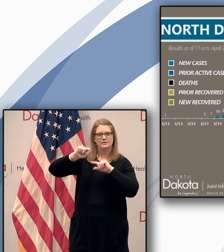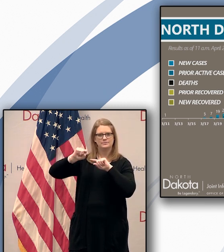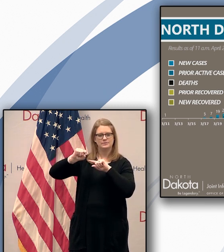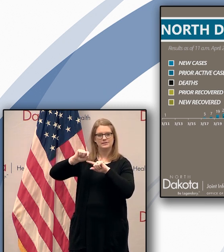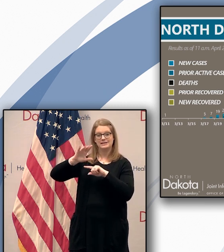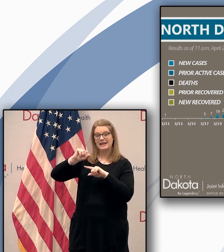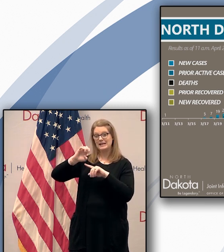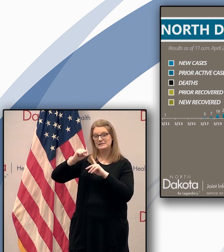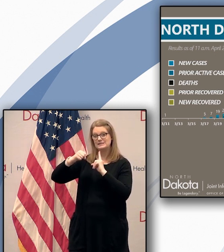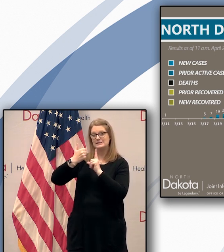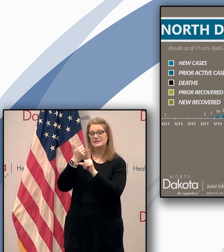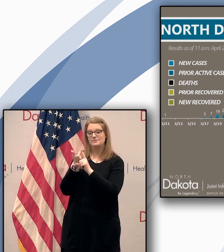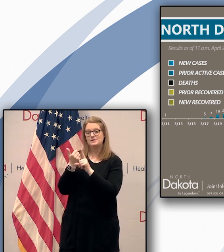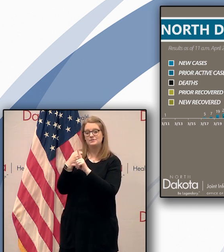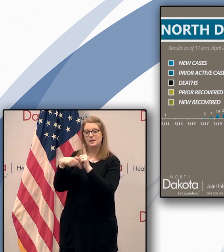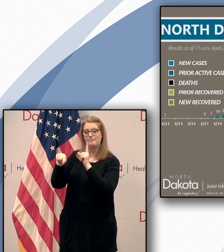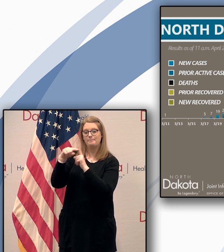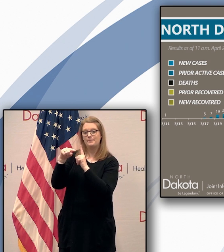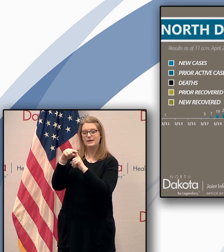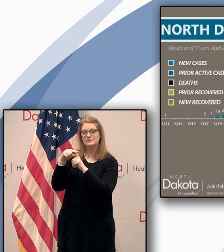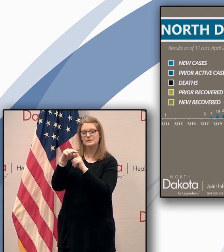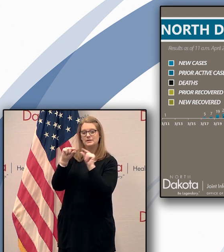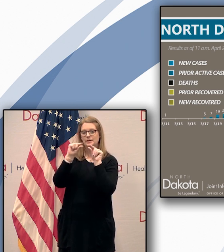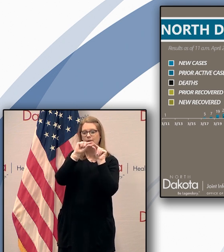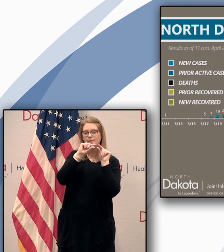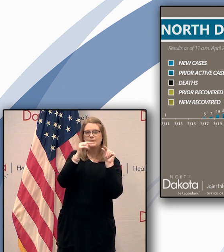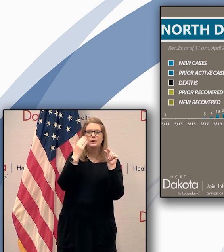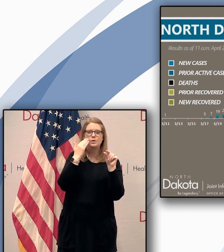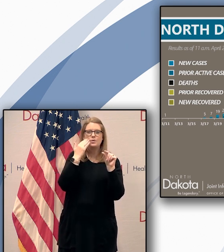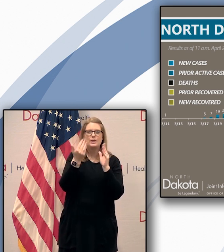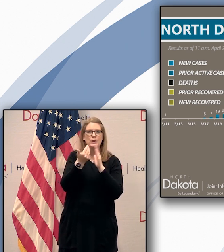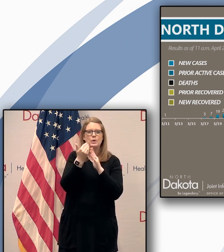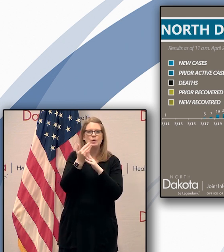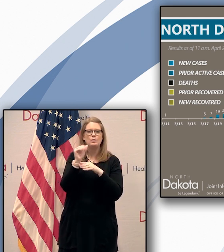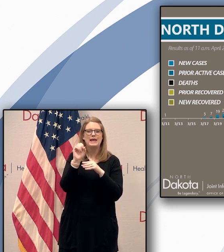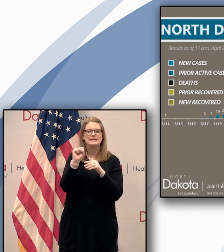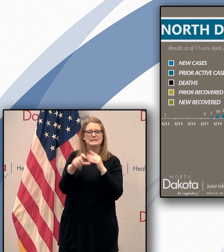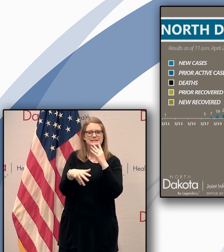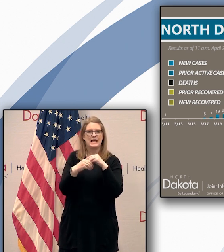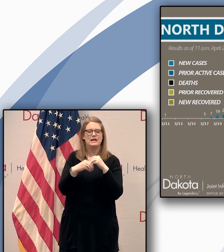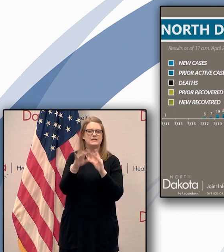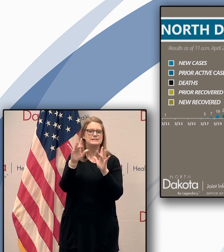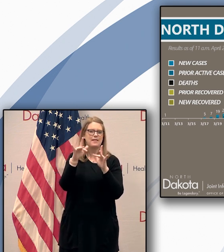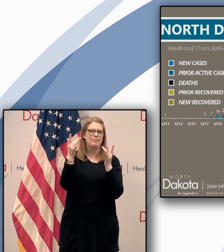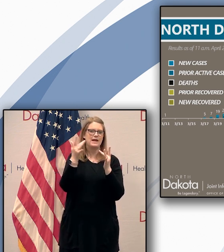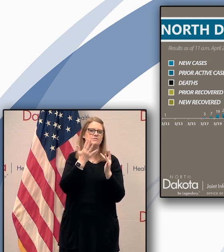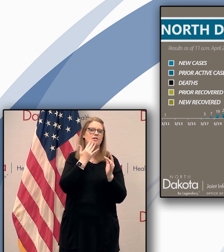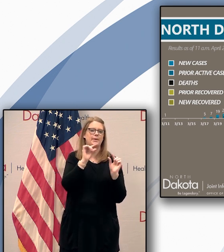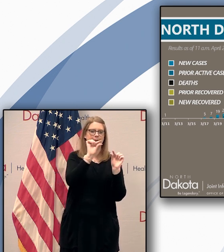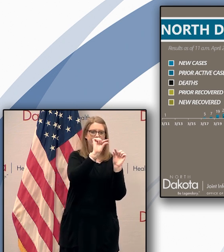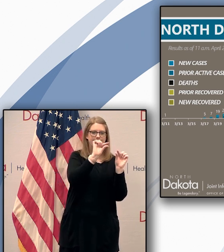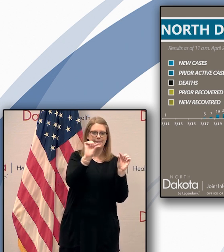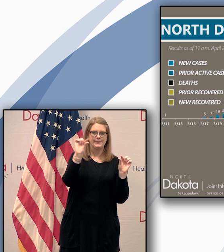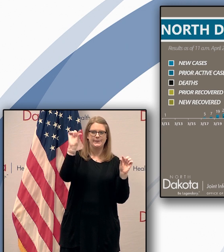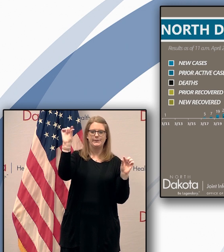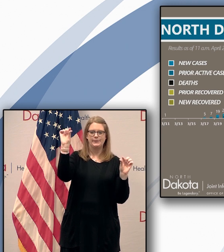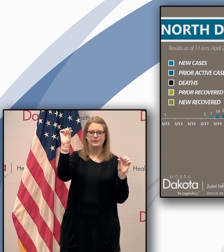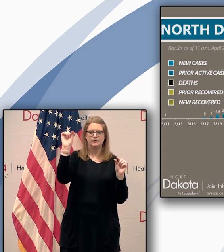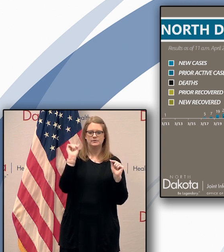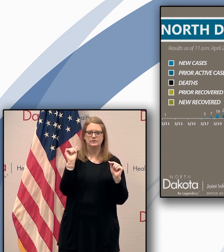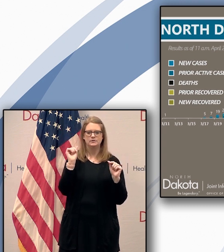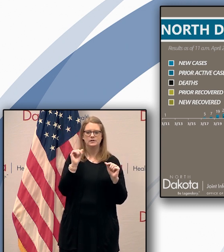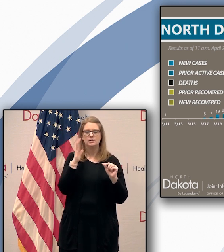are positive and then the little light on the top of that is the new cases added on top of that and so again we saw that we had